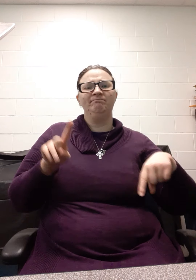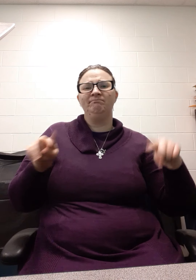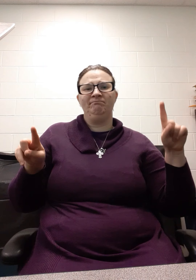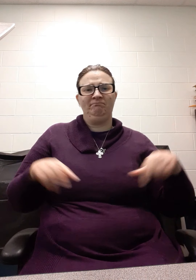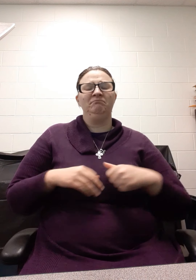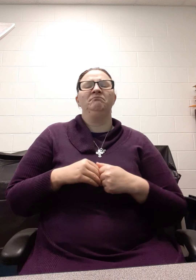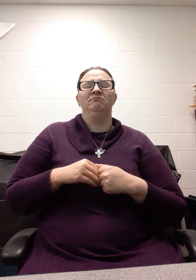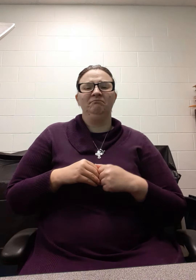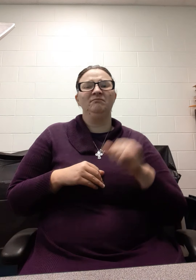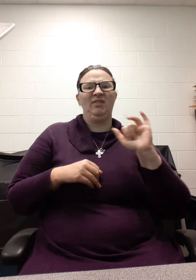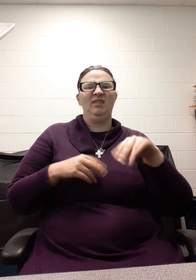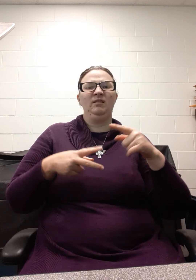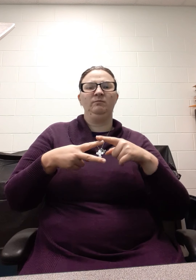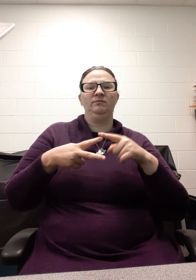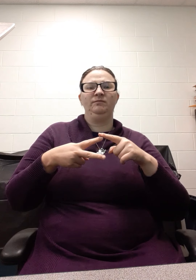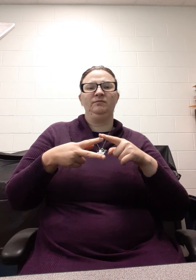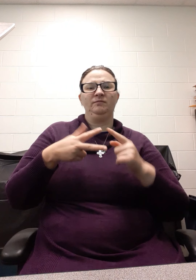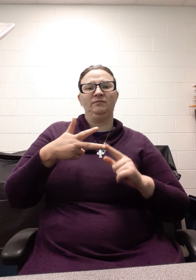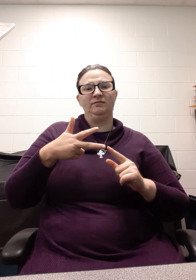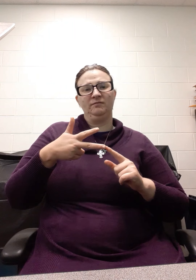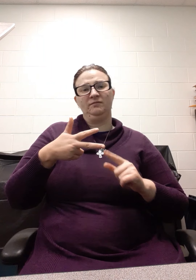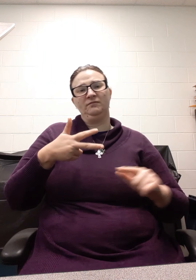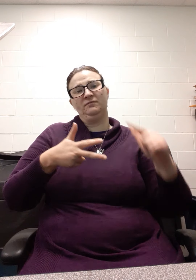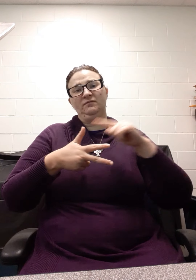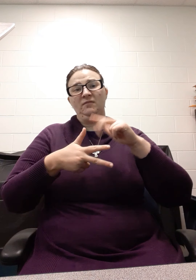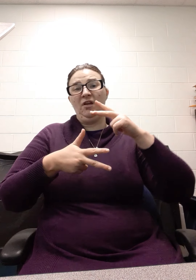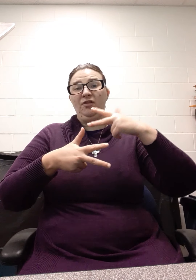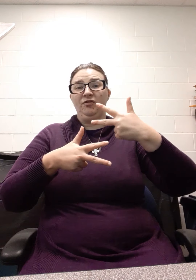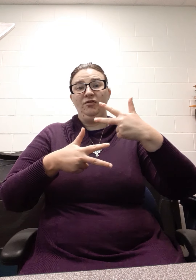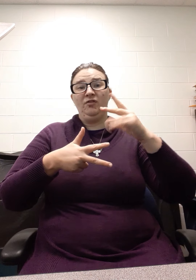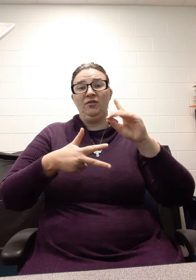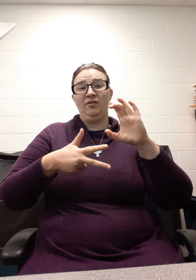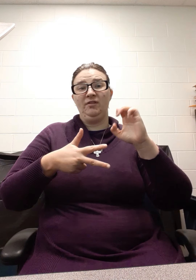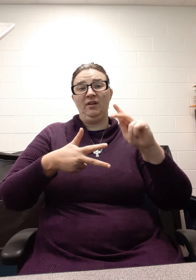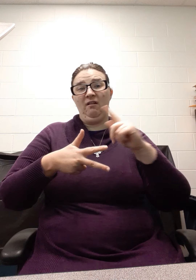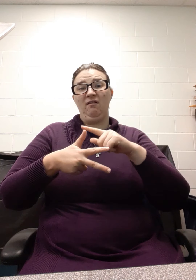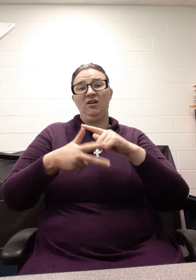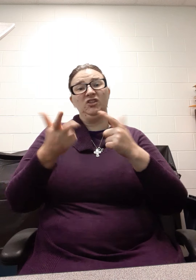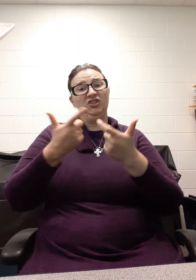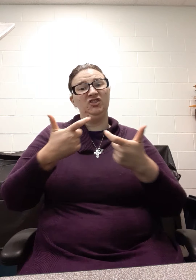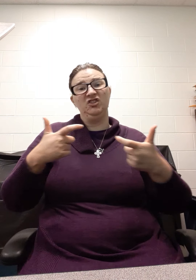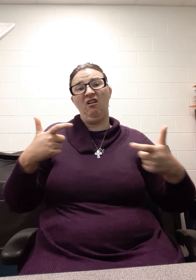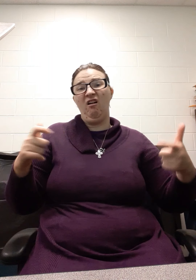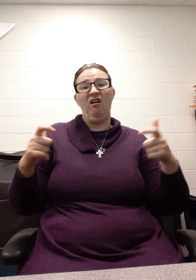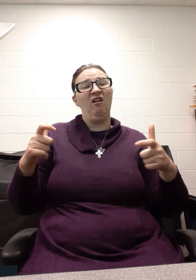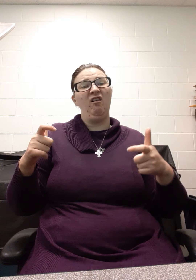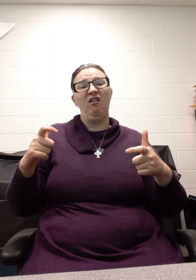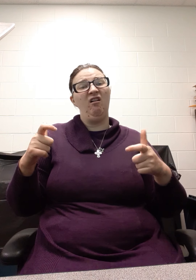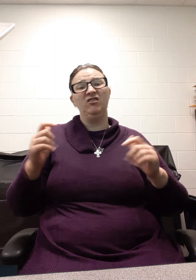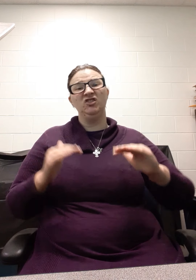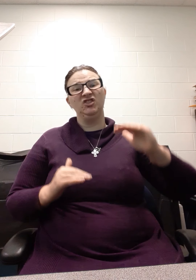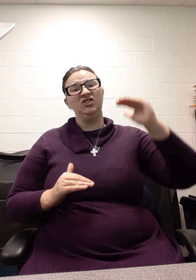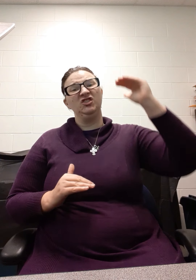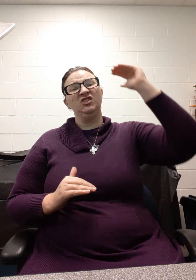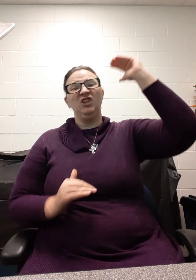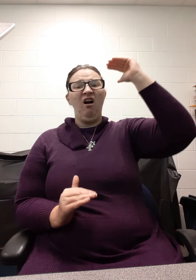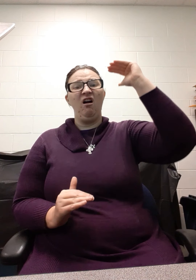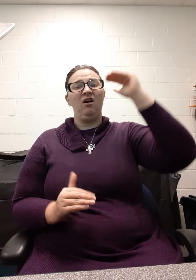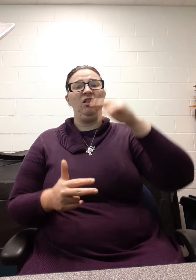once the folks go up to deck three, again, that's another large, it's a tall deck, deck two being the tallest. But deck three